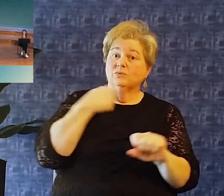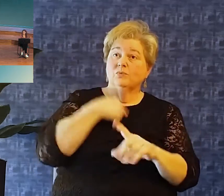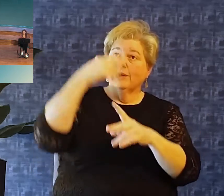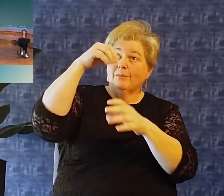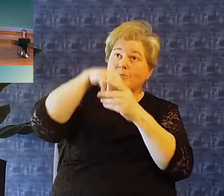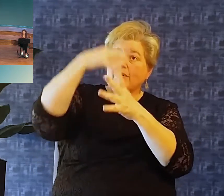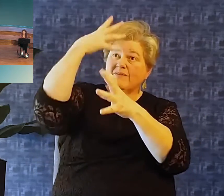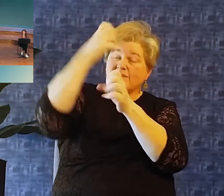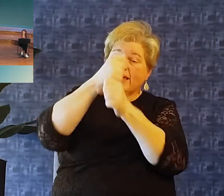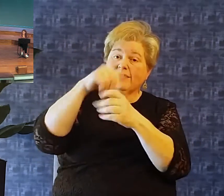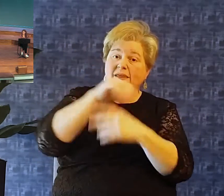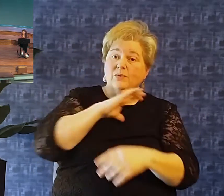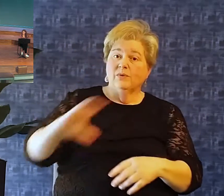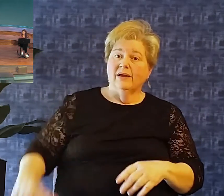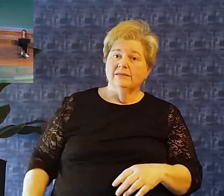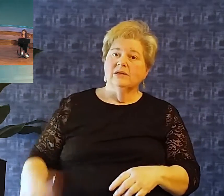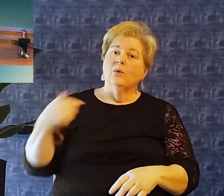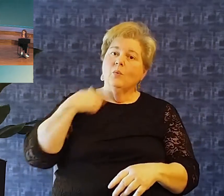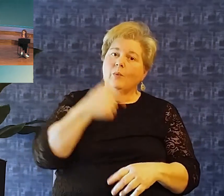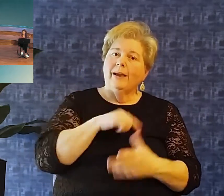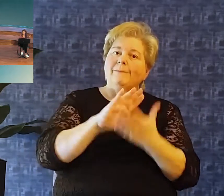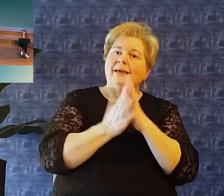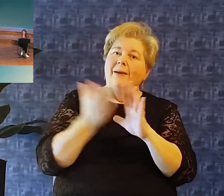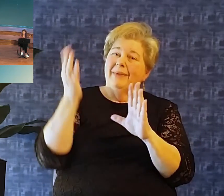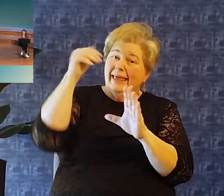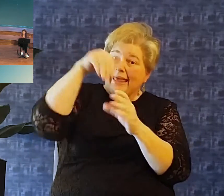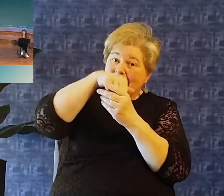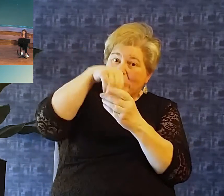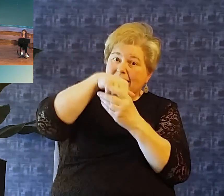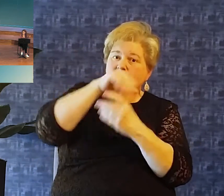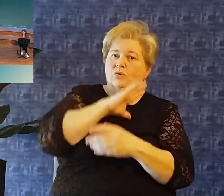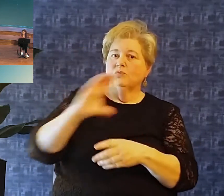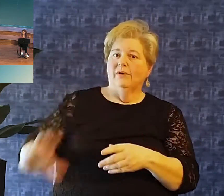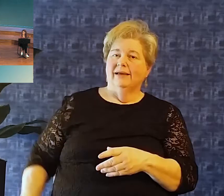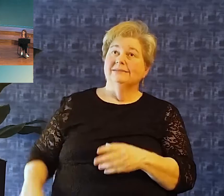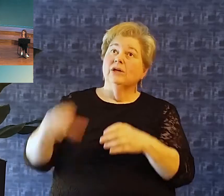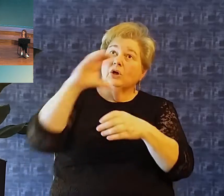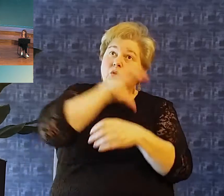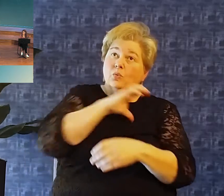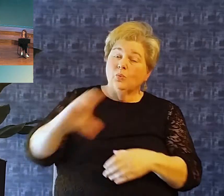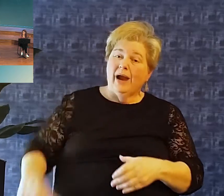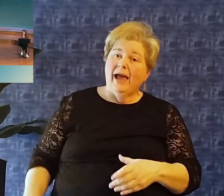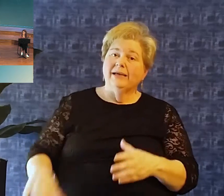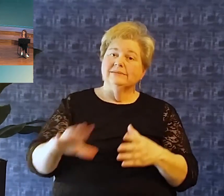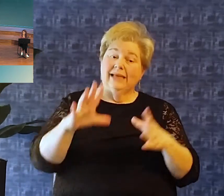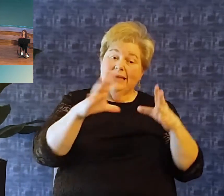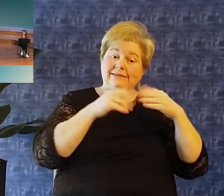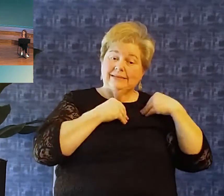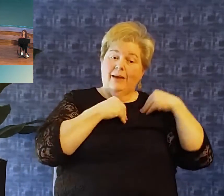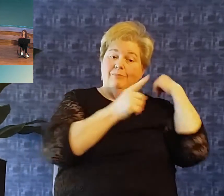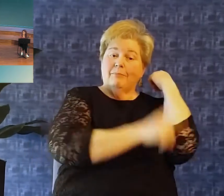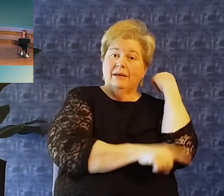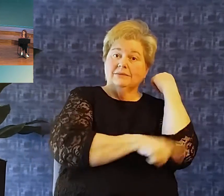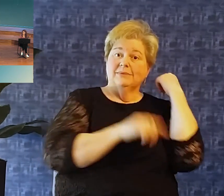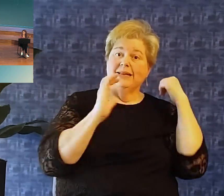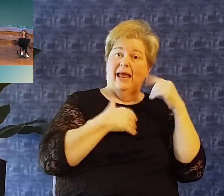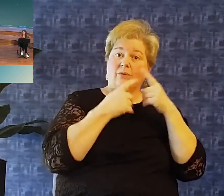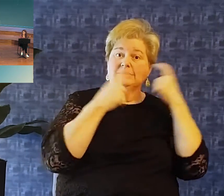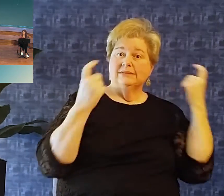in Christ, when we are in Christ, Christ has taken upon himself the penalty for our sin and he has given